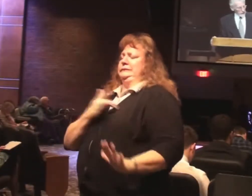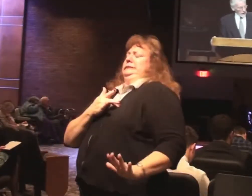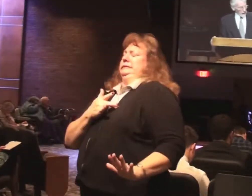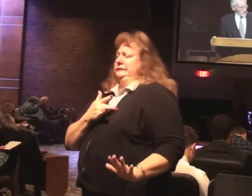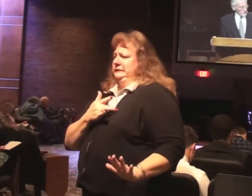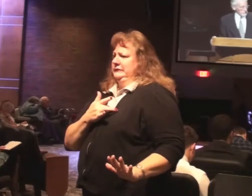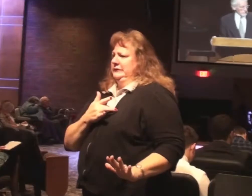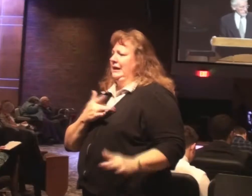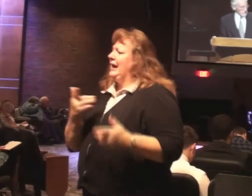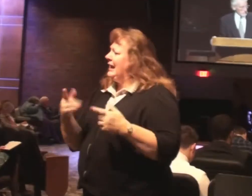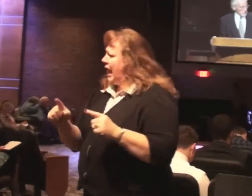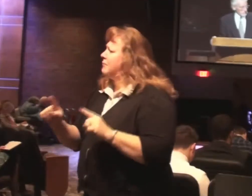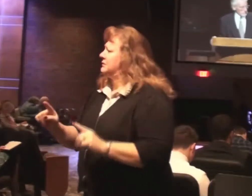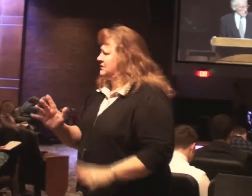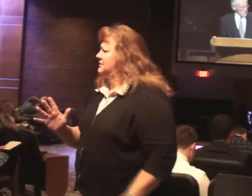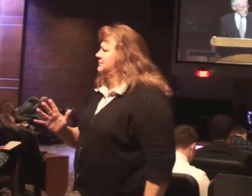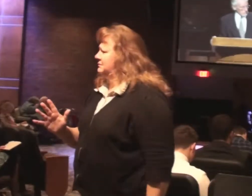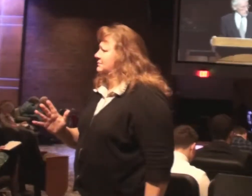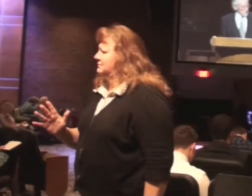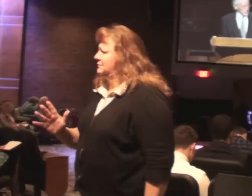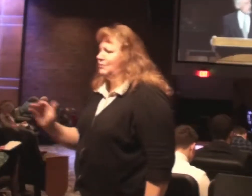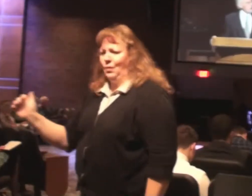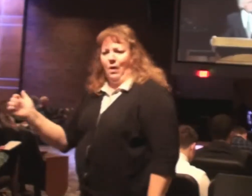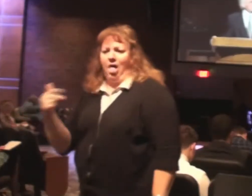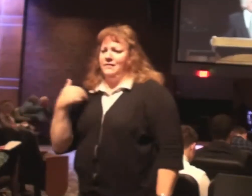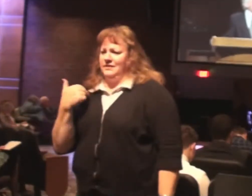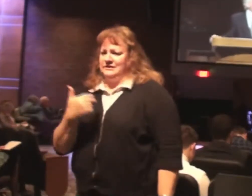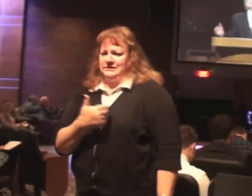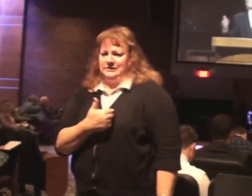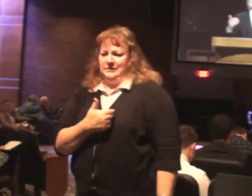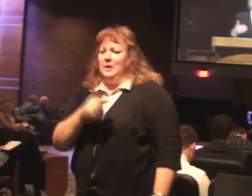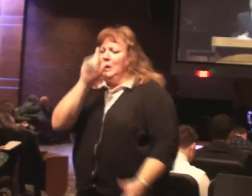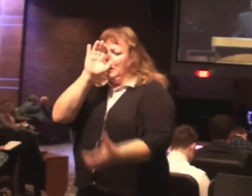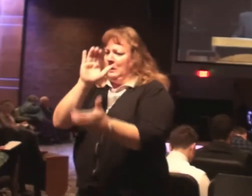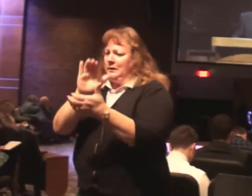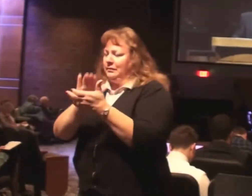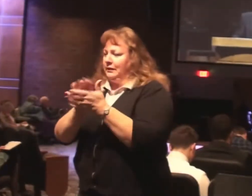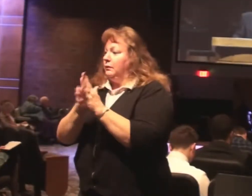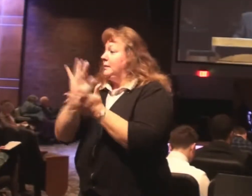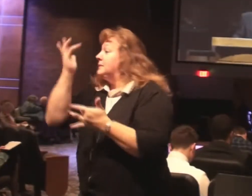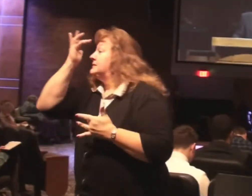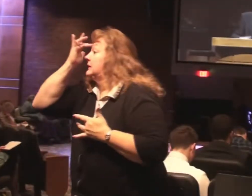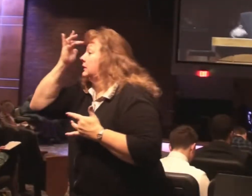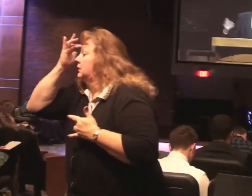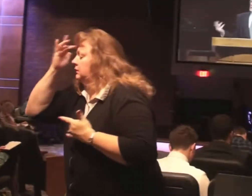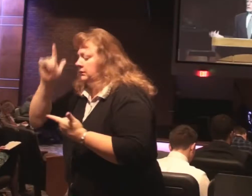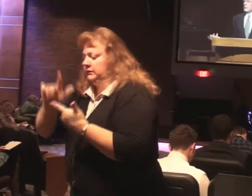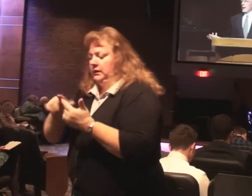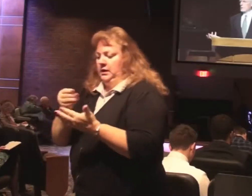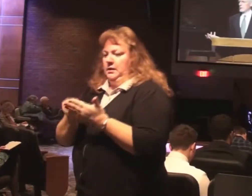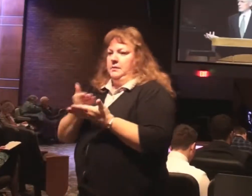lives. Believers experience sickness, financial problems,